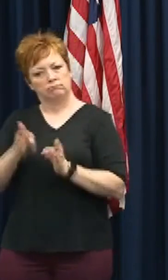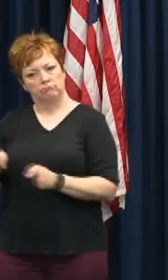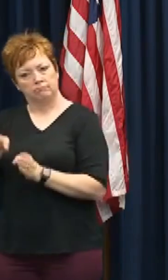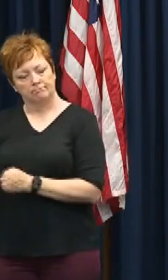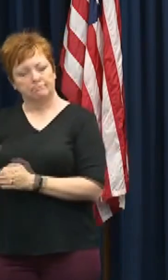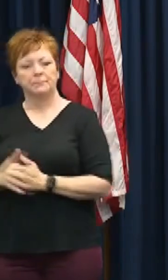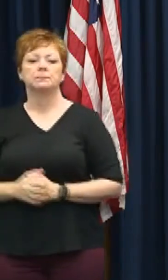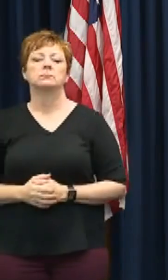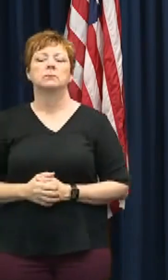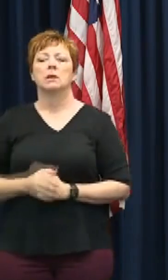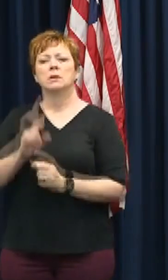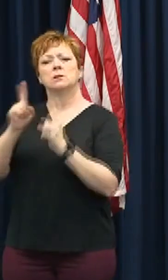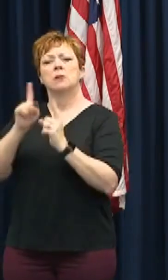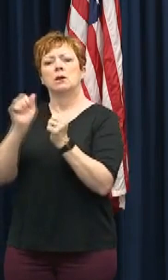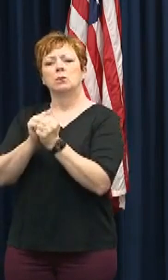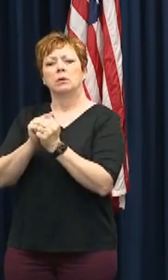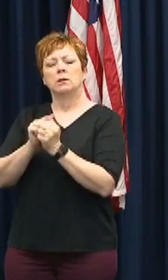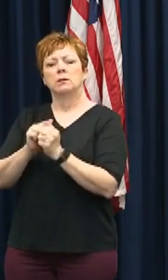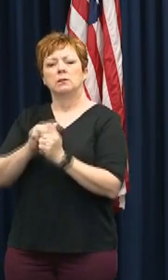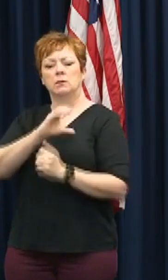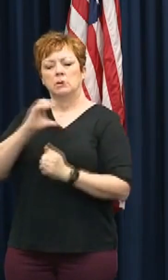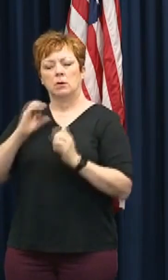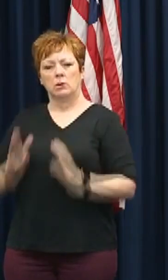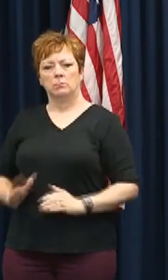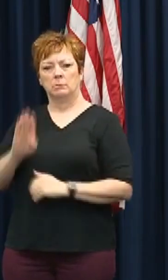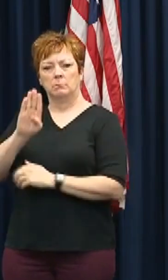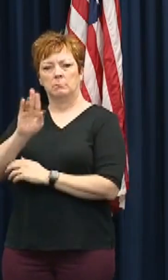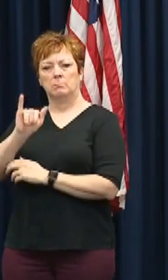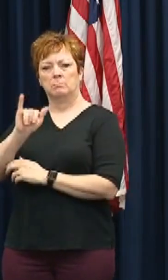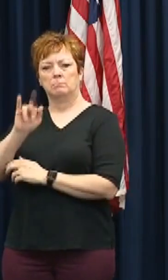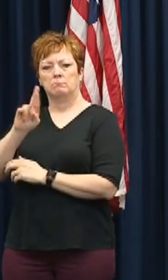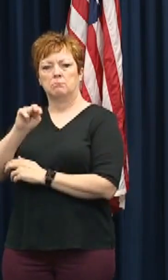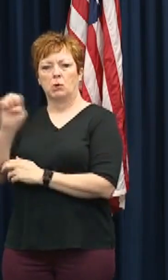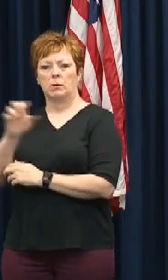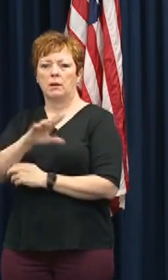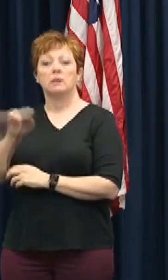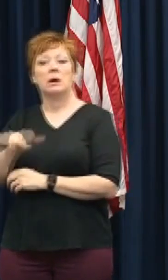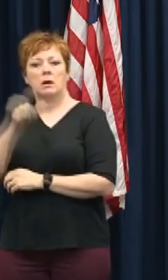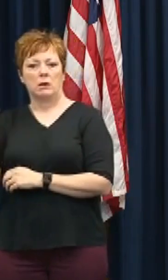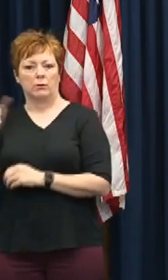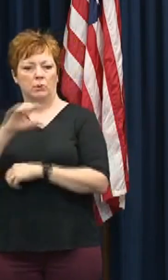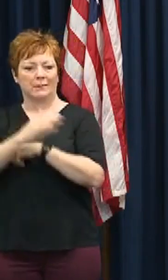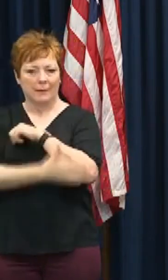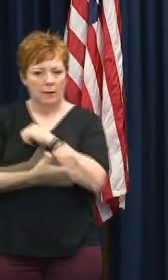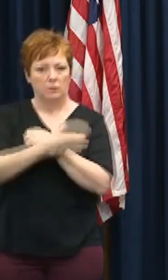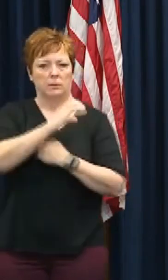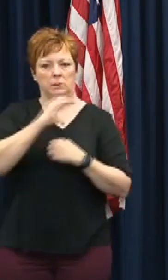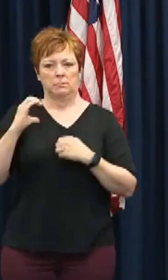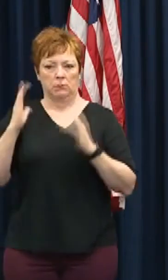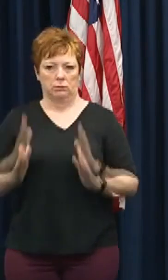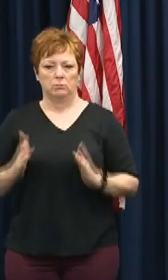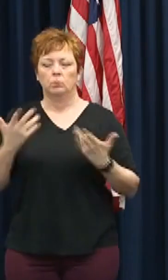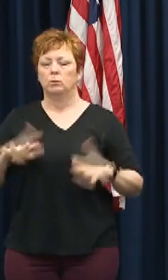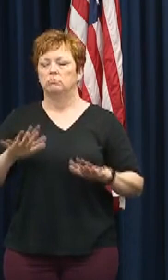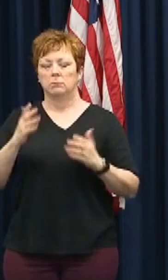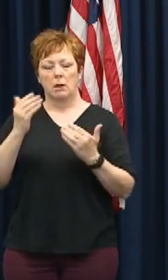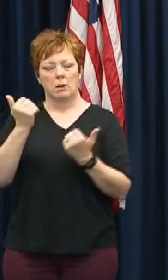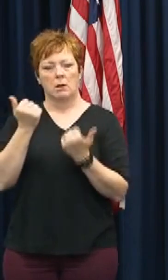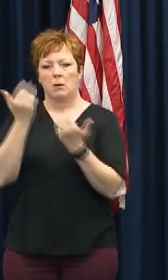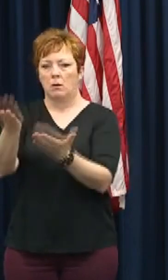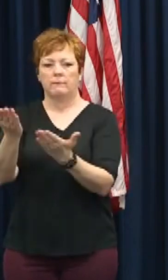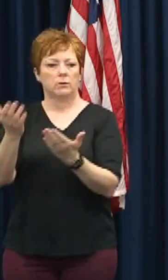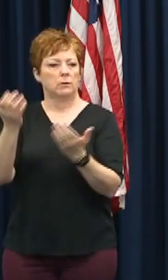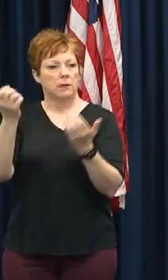the various mayors and county commissioners, we have offered every assistance humanly possible. And